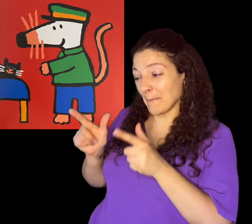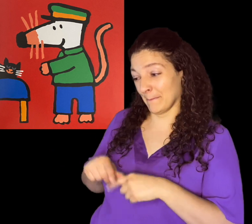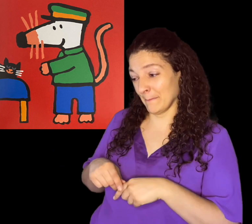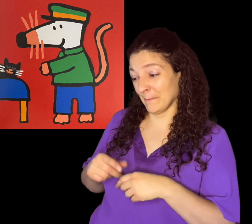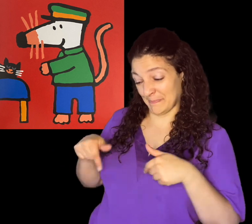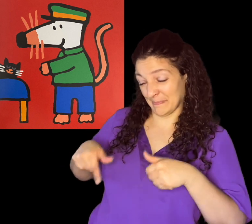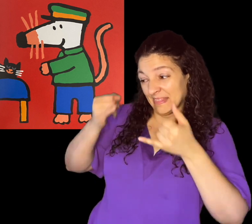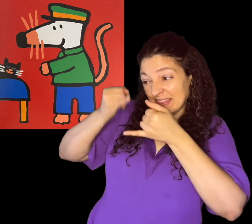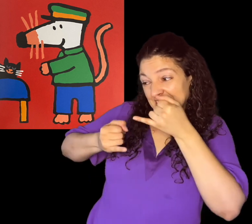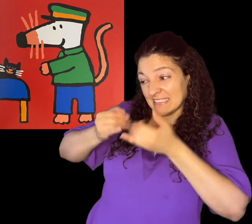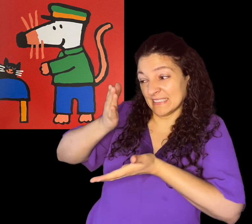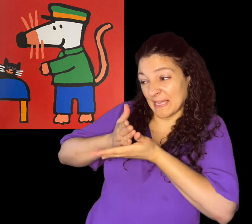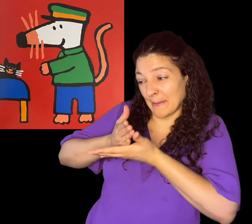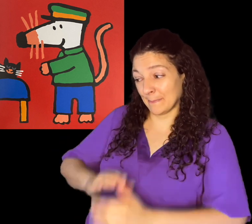This is the last stop.